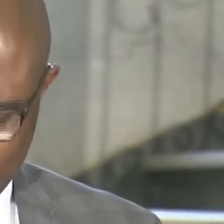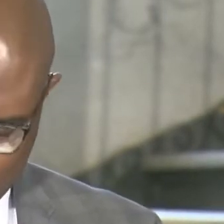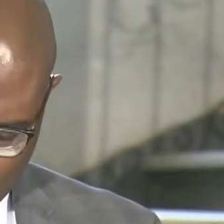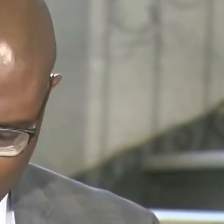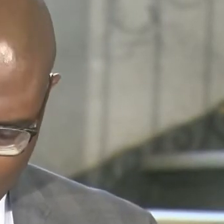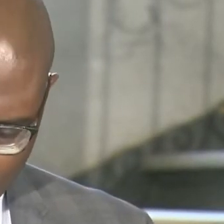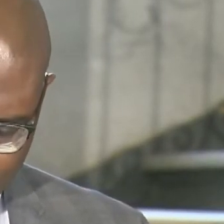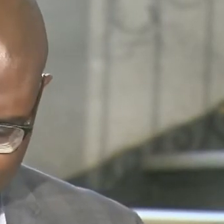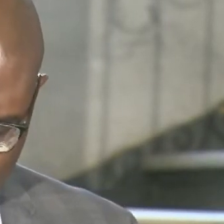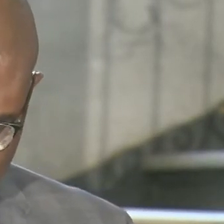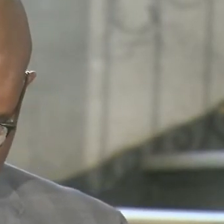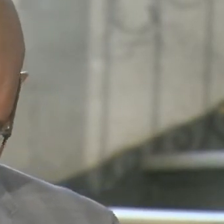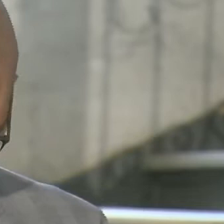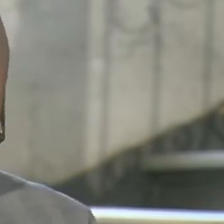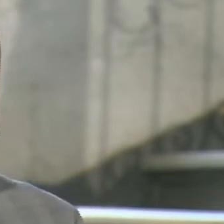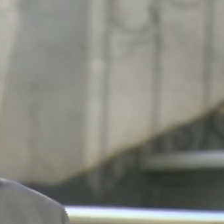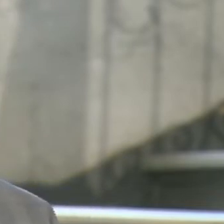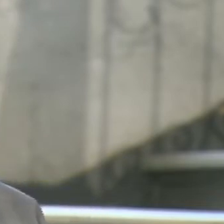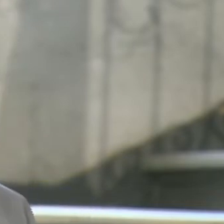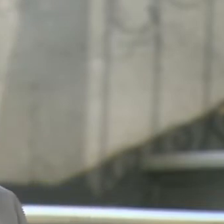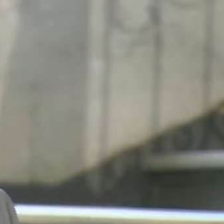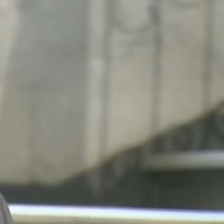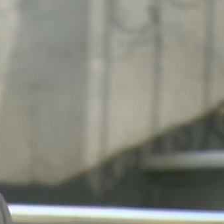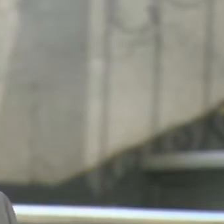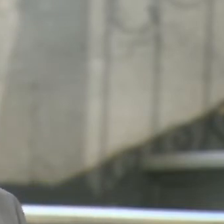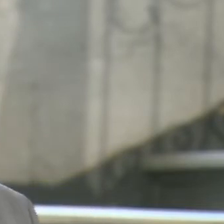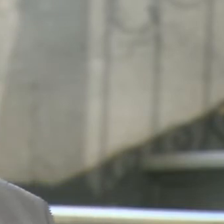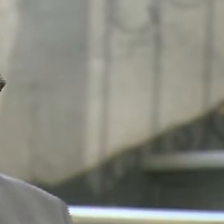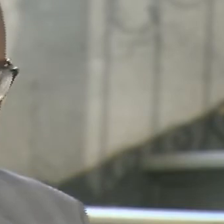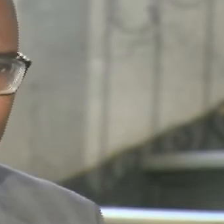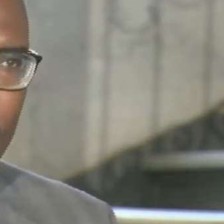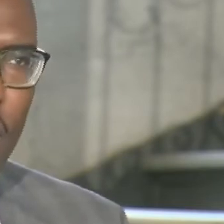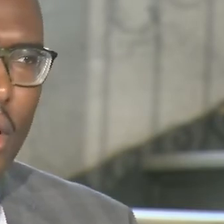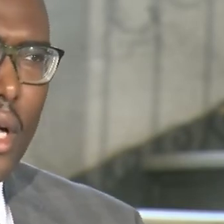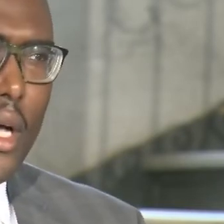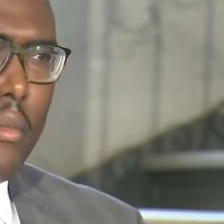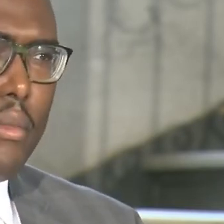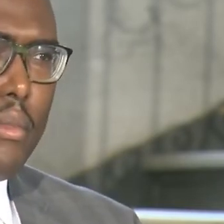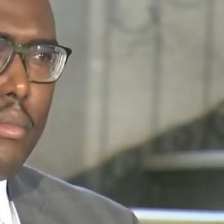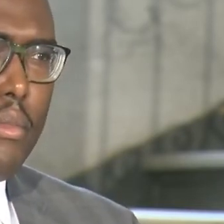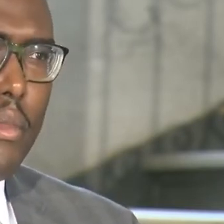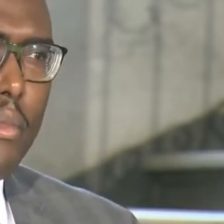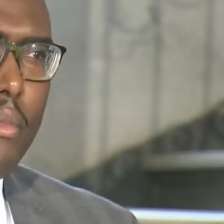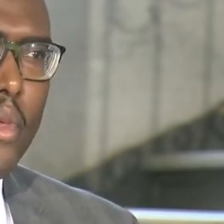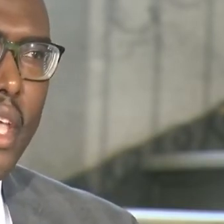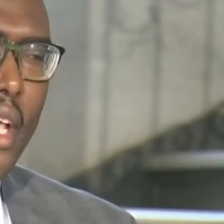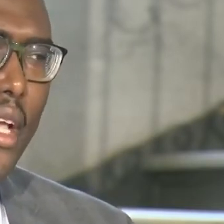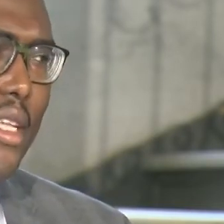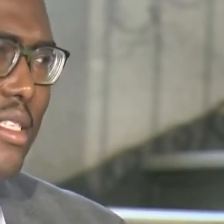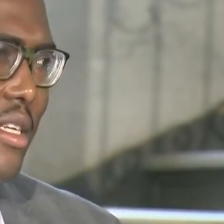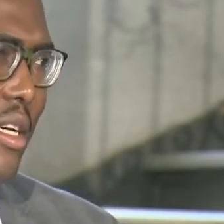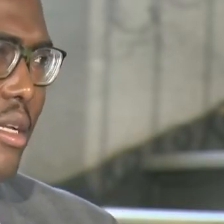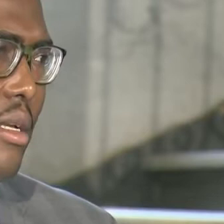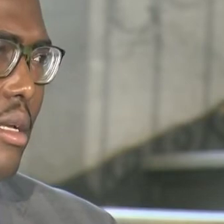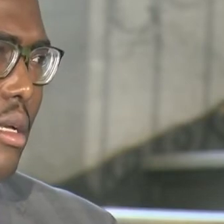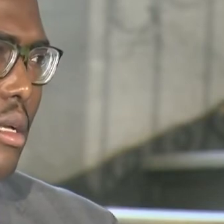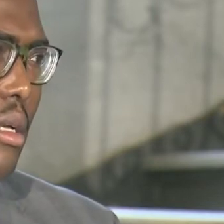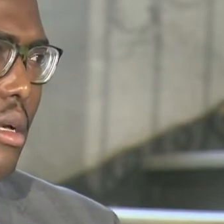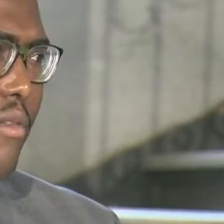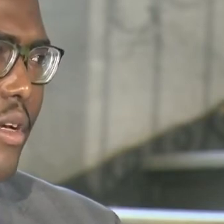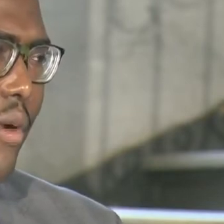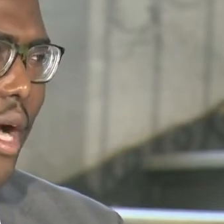forward. But what I do want to talk about, uh, is understanding, um, being a son